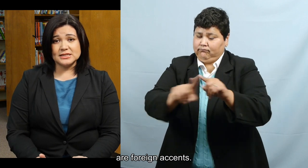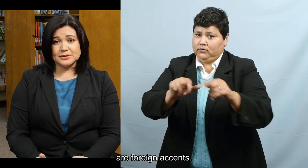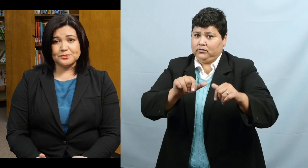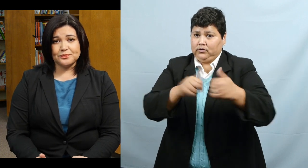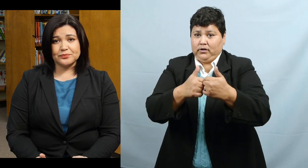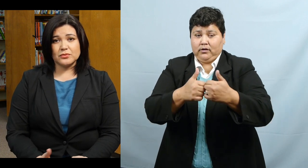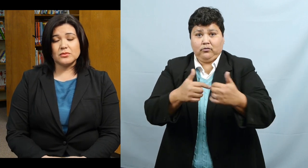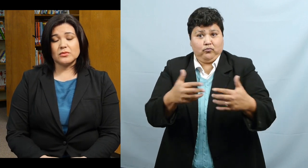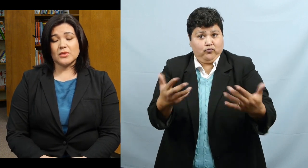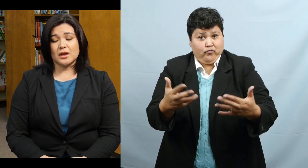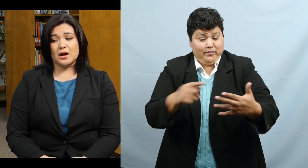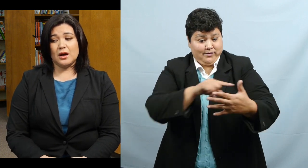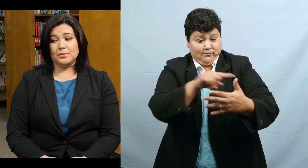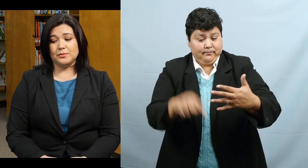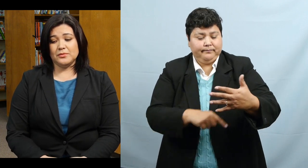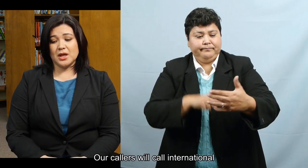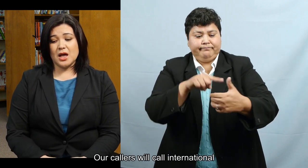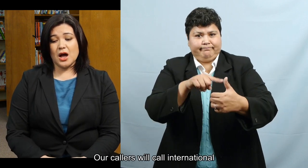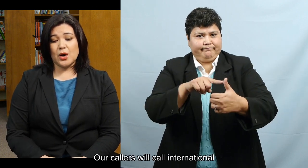accents.